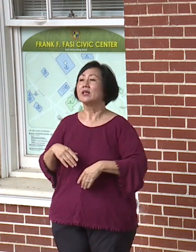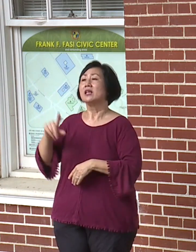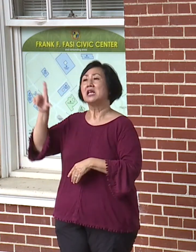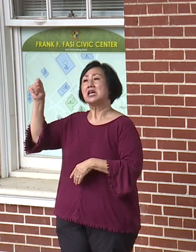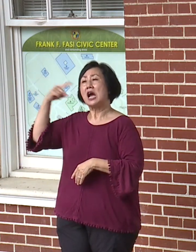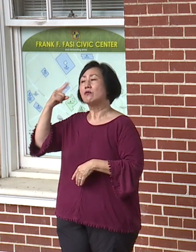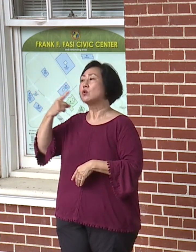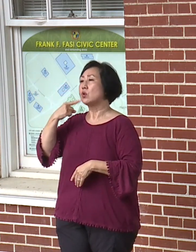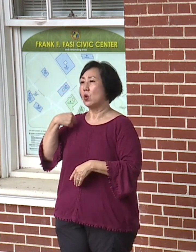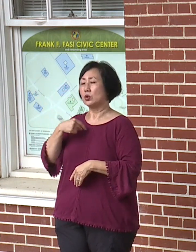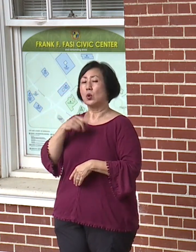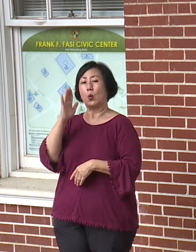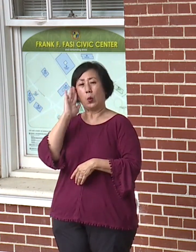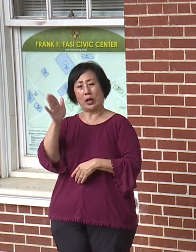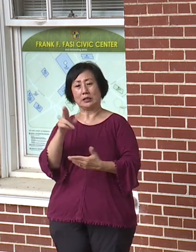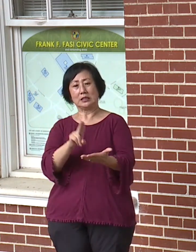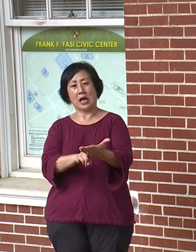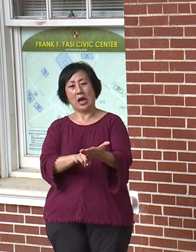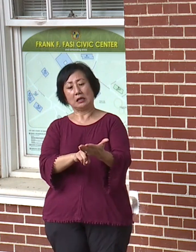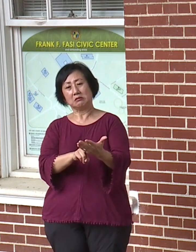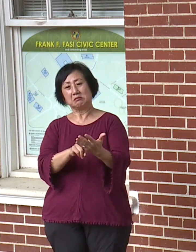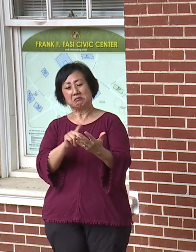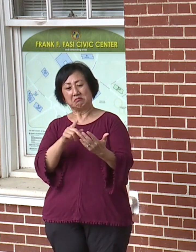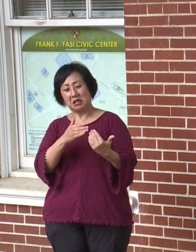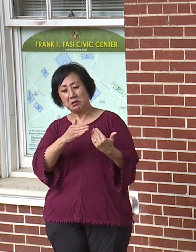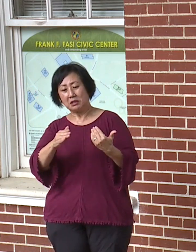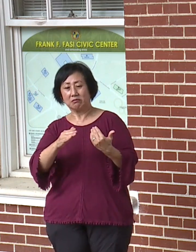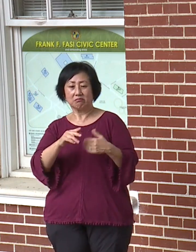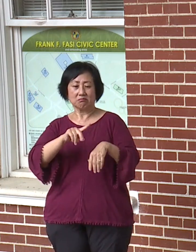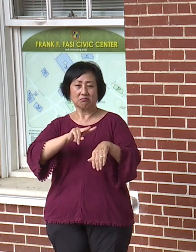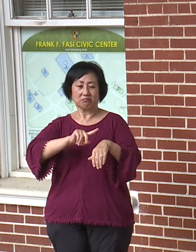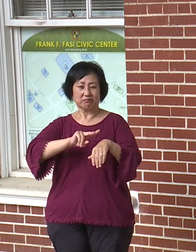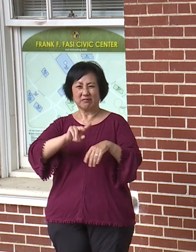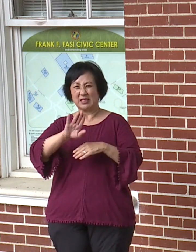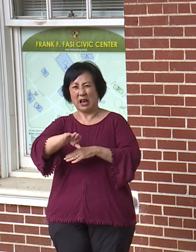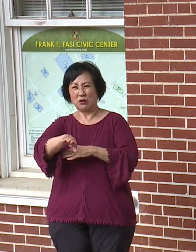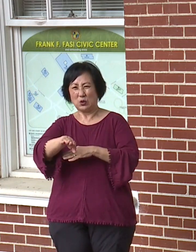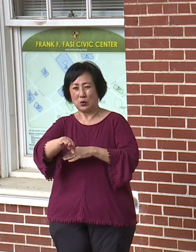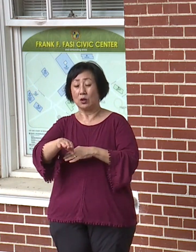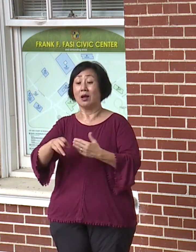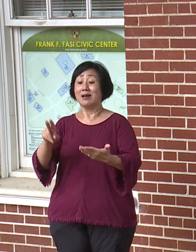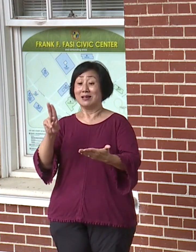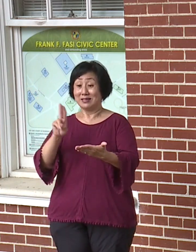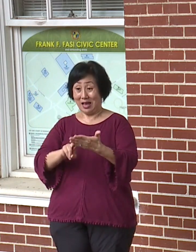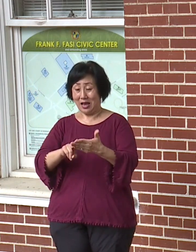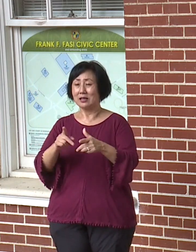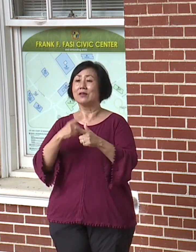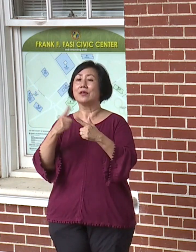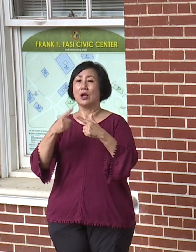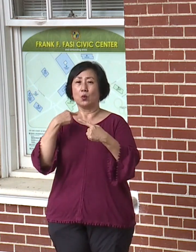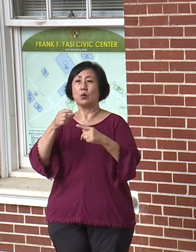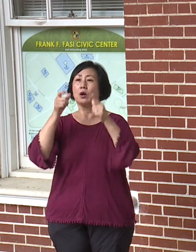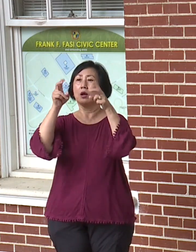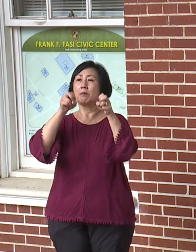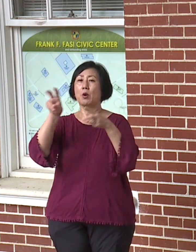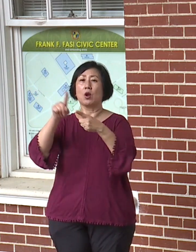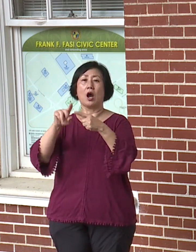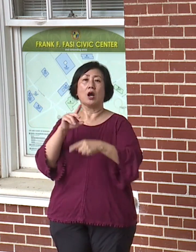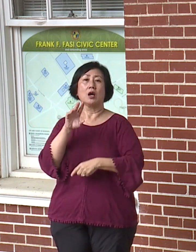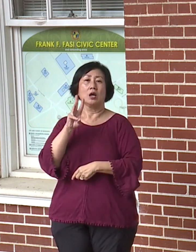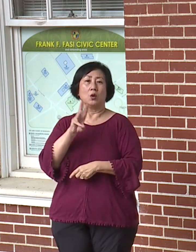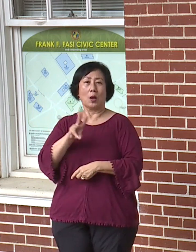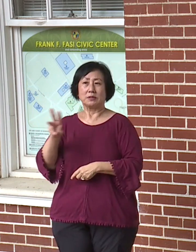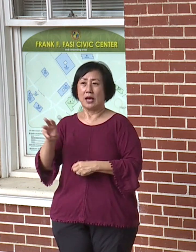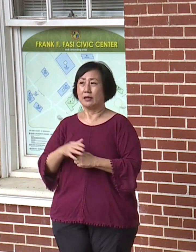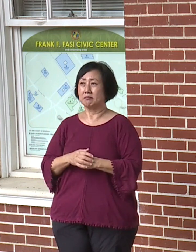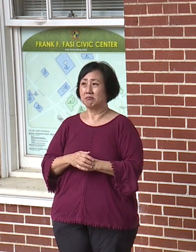the governor assured us he is going to be signing it in the next couple hours. And upon his signature, we'll be posting it to our website. But